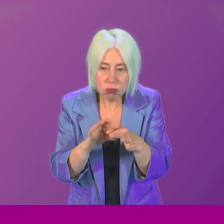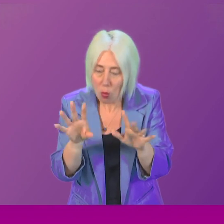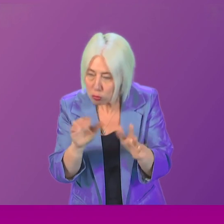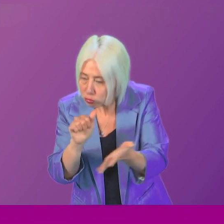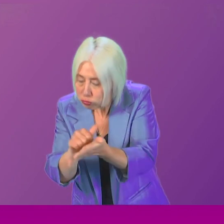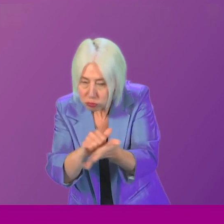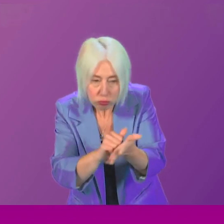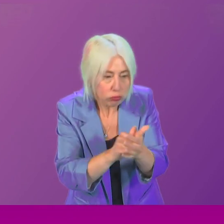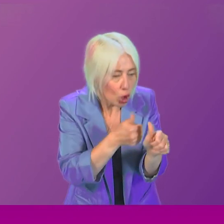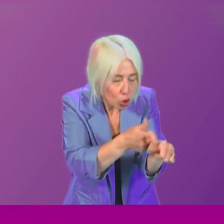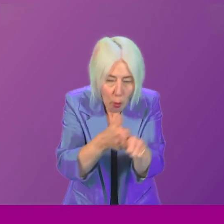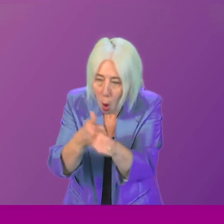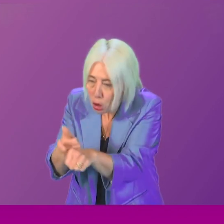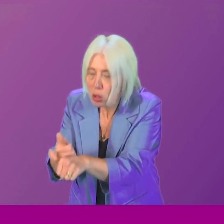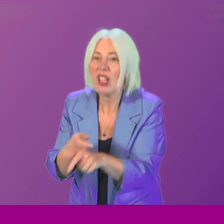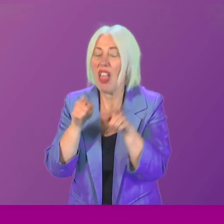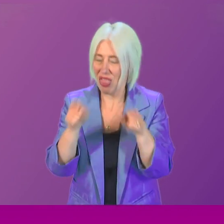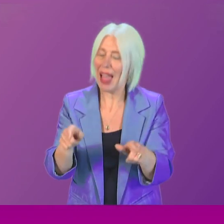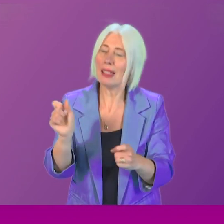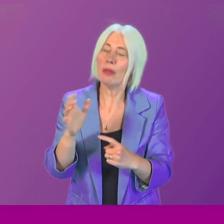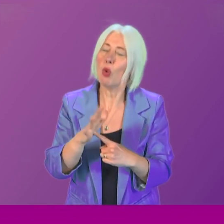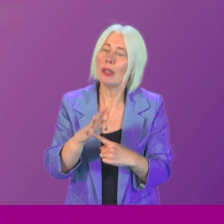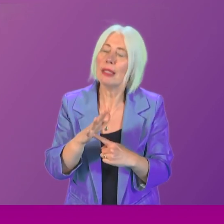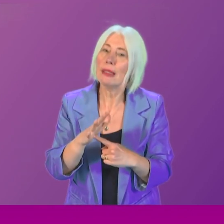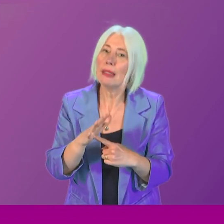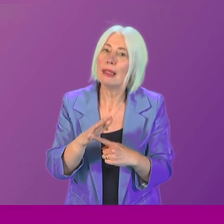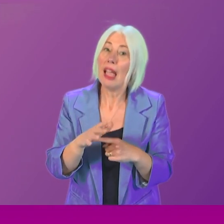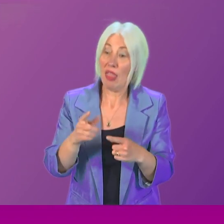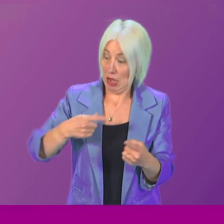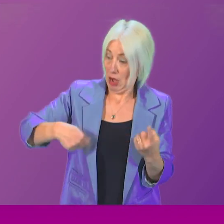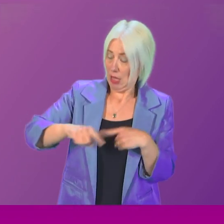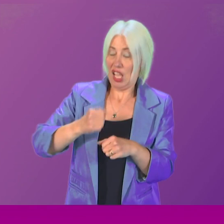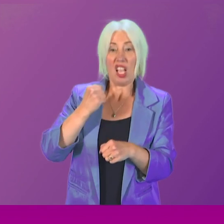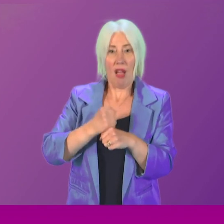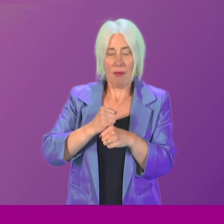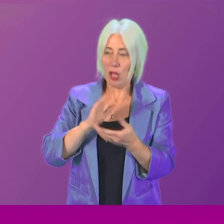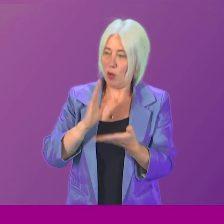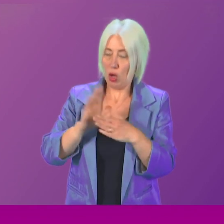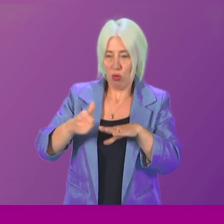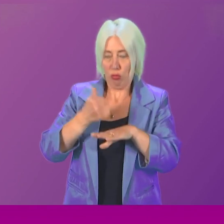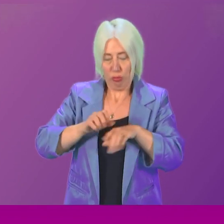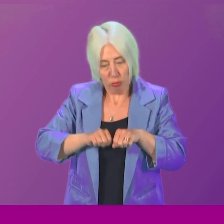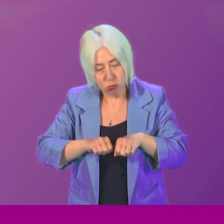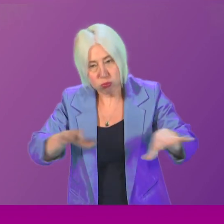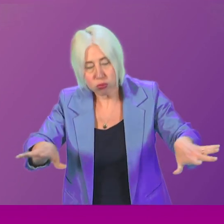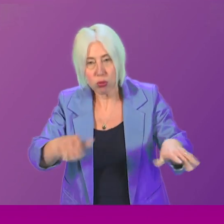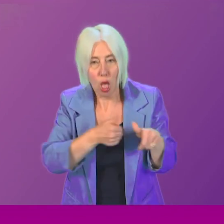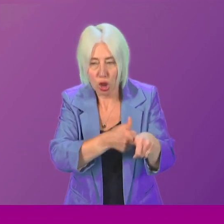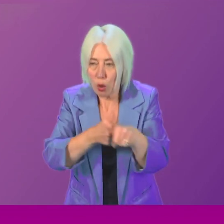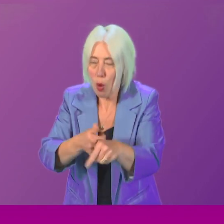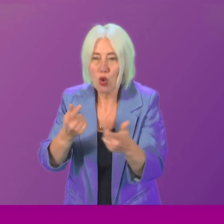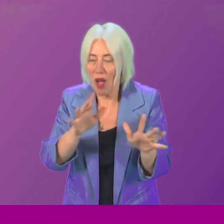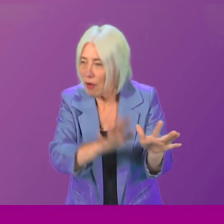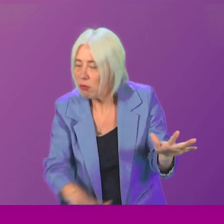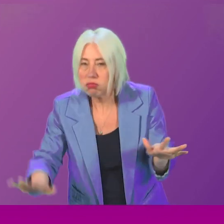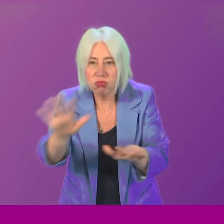and that part of the process is really important. And then, as government, implement that support across all of the different areas